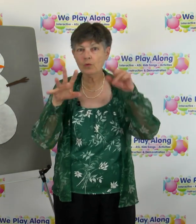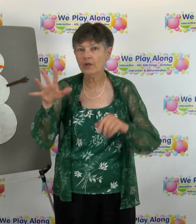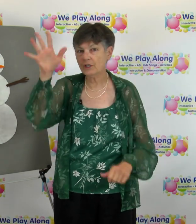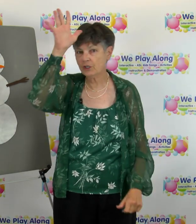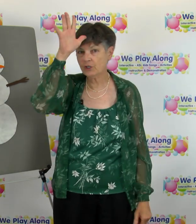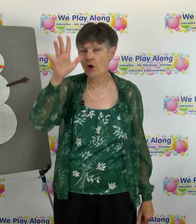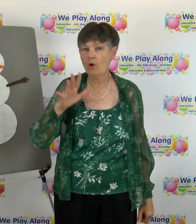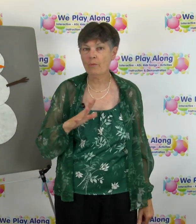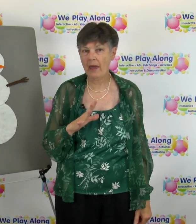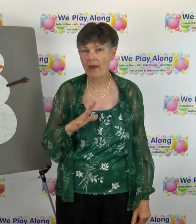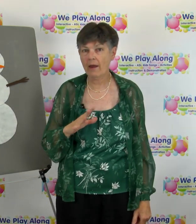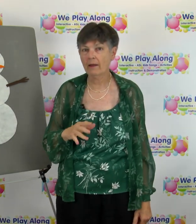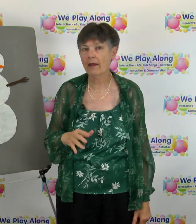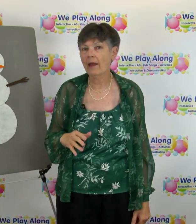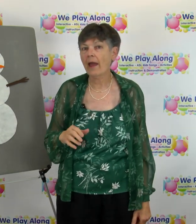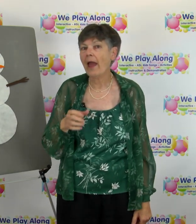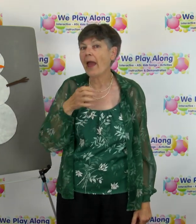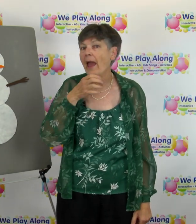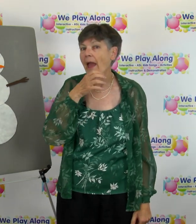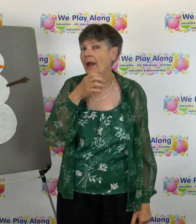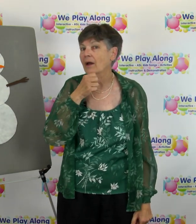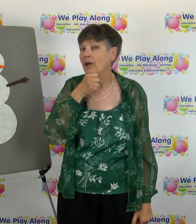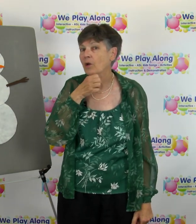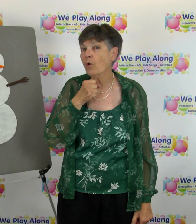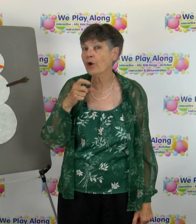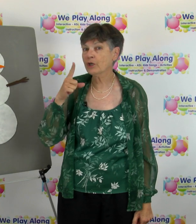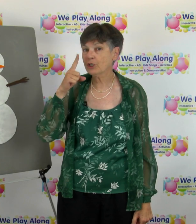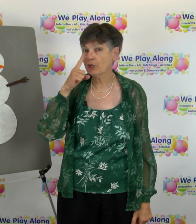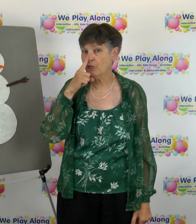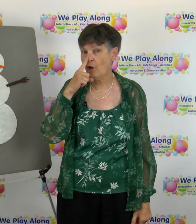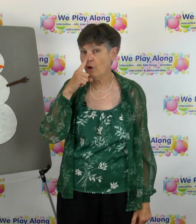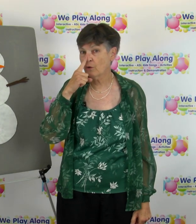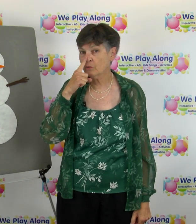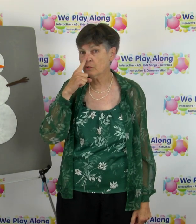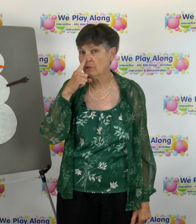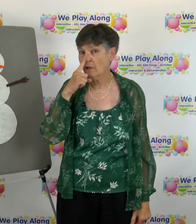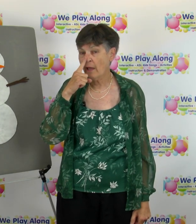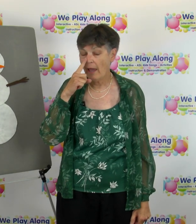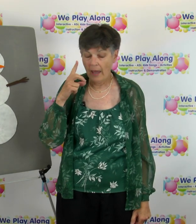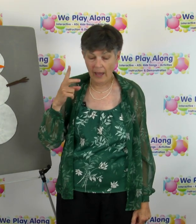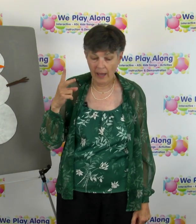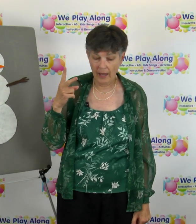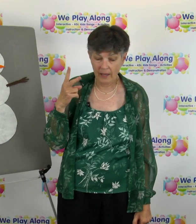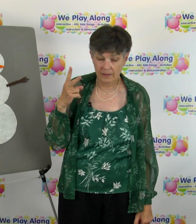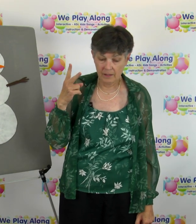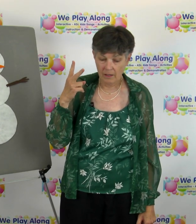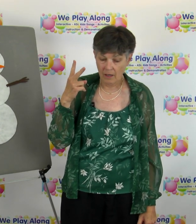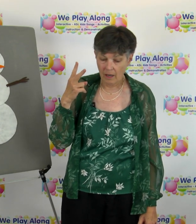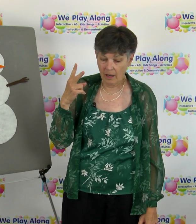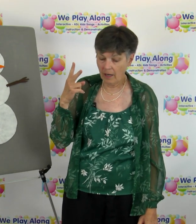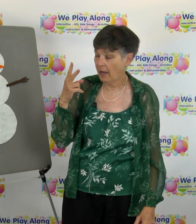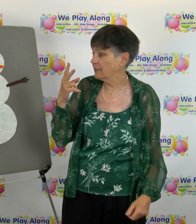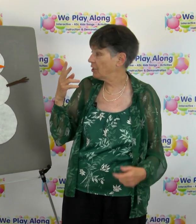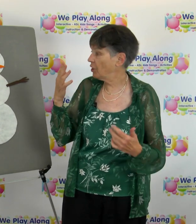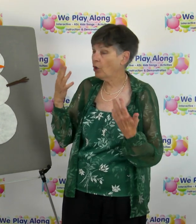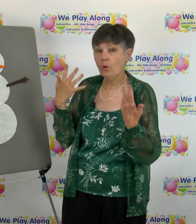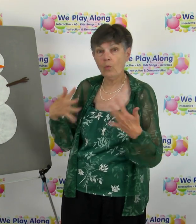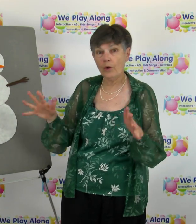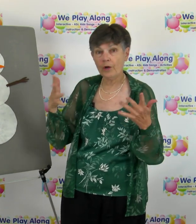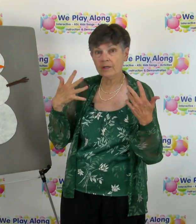the snowman add an orange nose and until we're